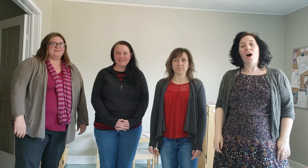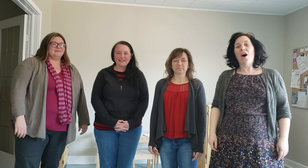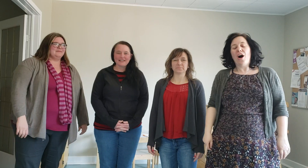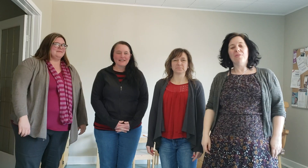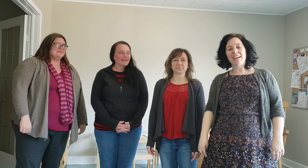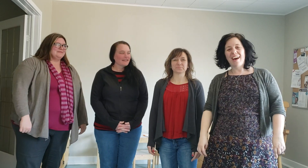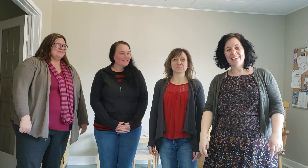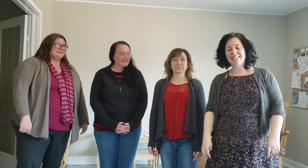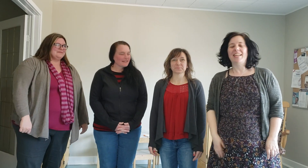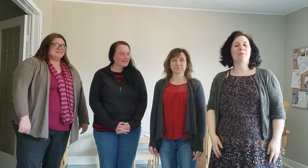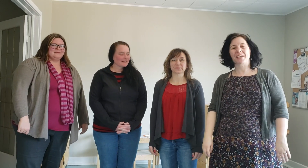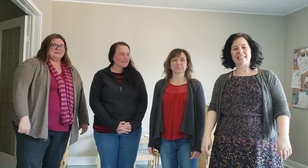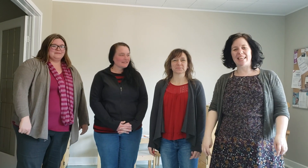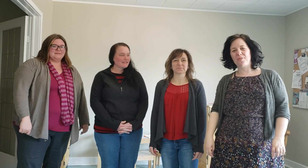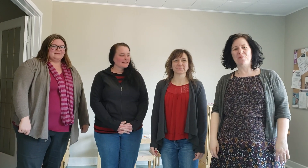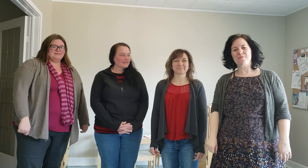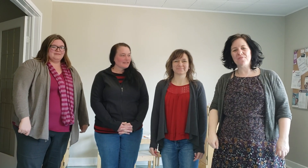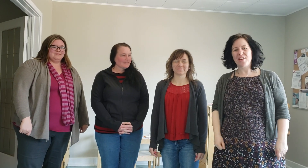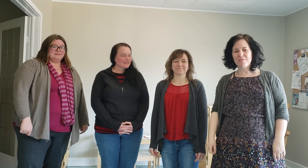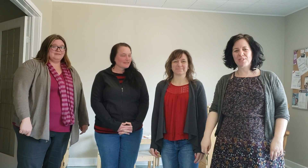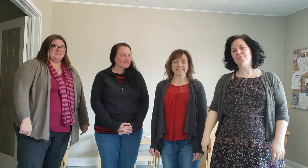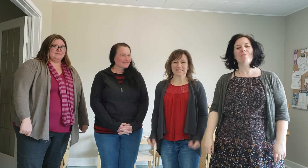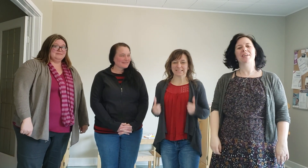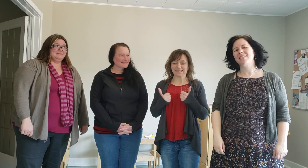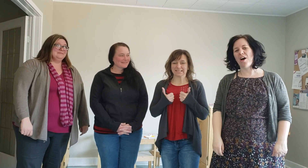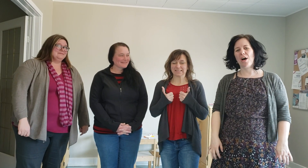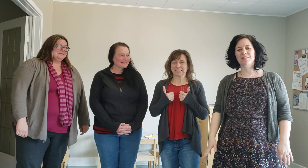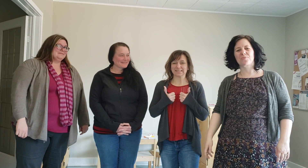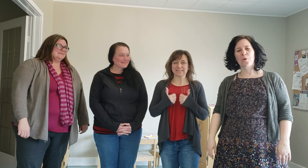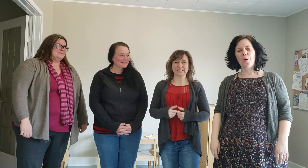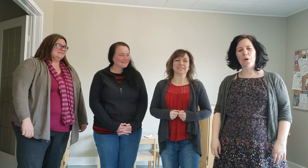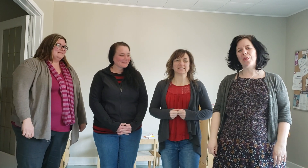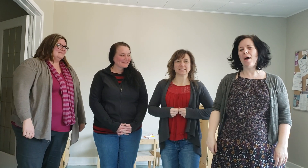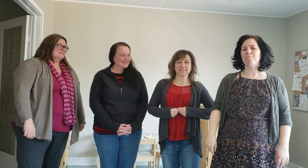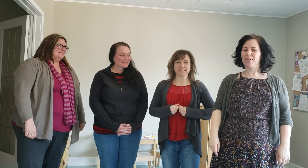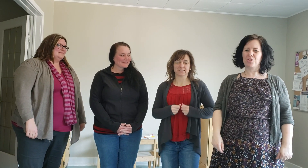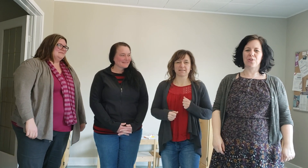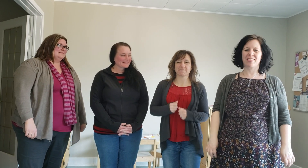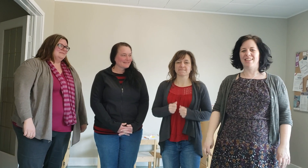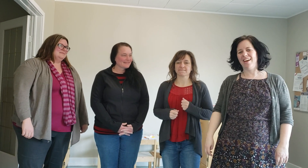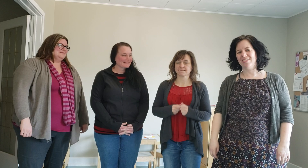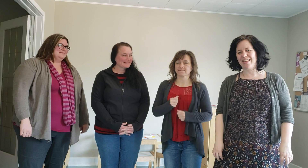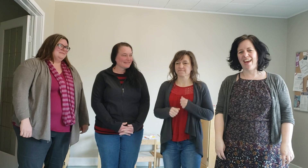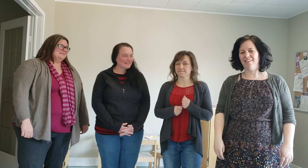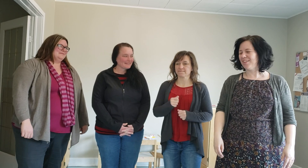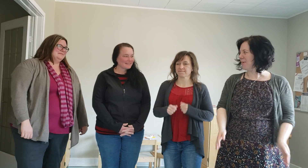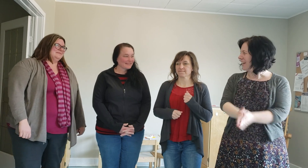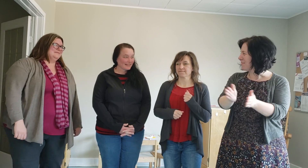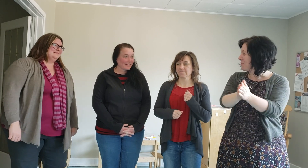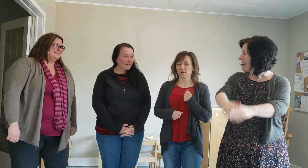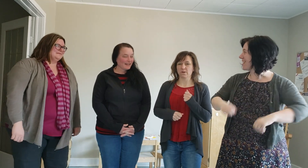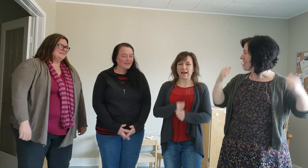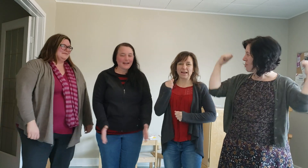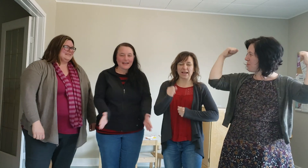All right guys, today we're going to sing one of our favorite toy bus songs, Roll That Big Truck Down the Town. You ready everyone? I'm ready!